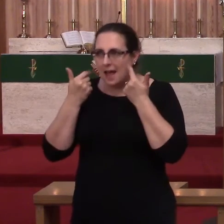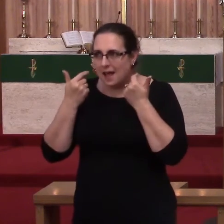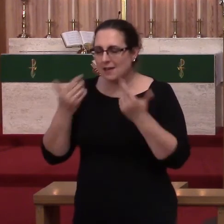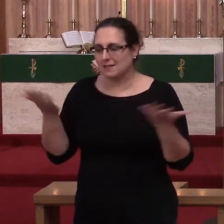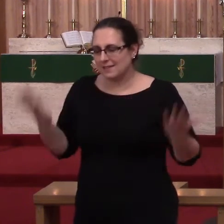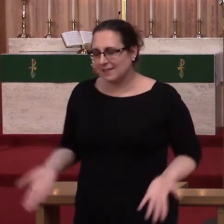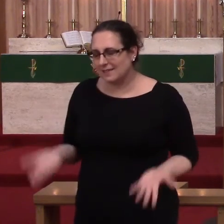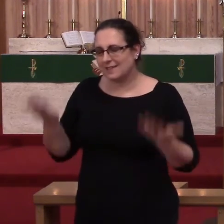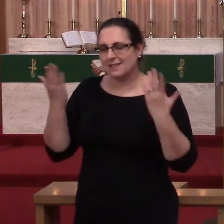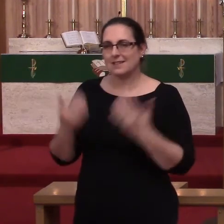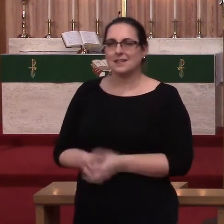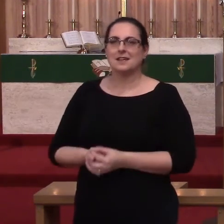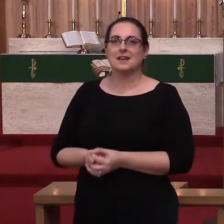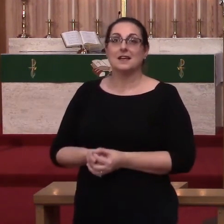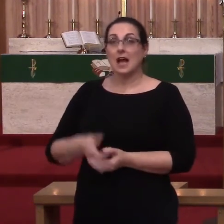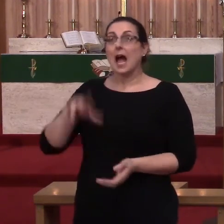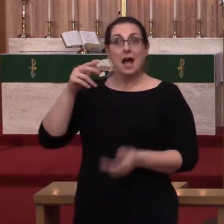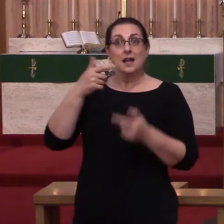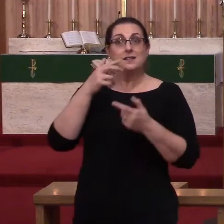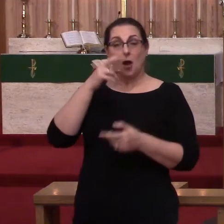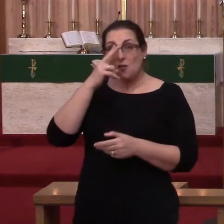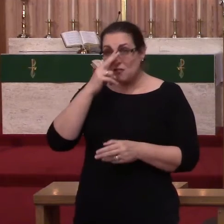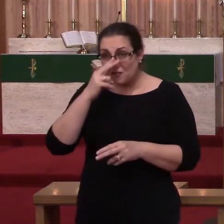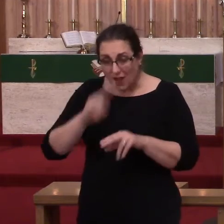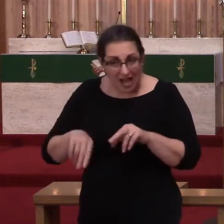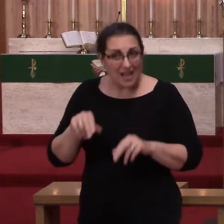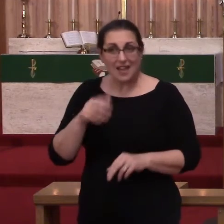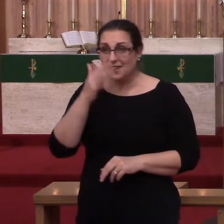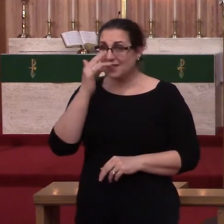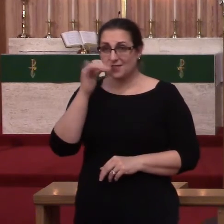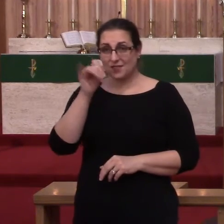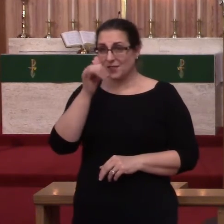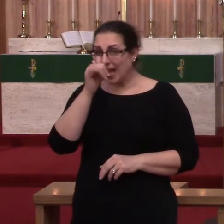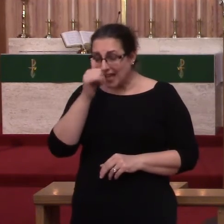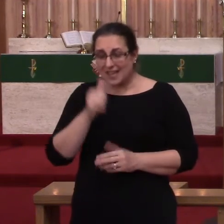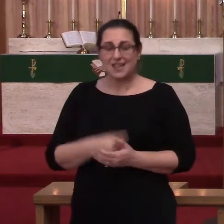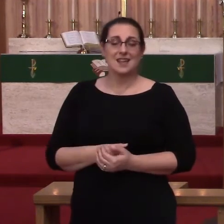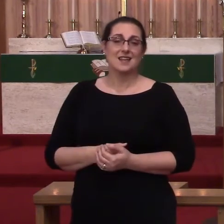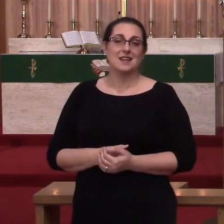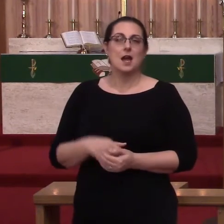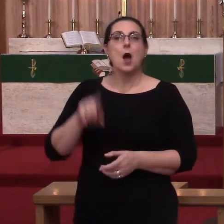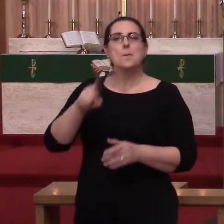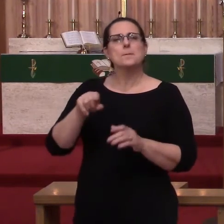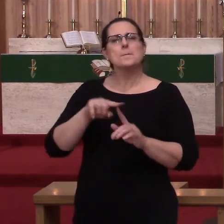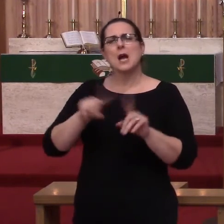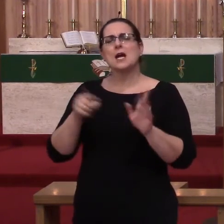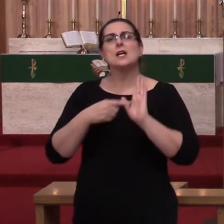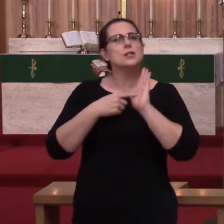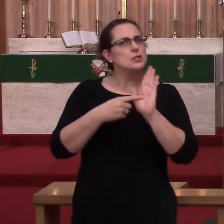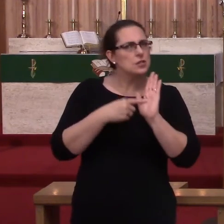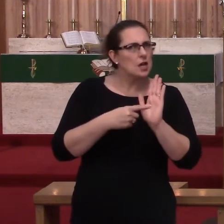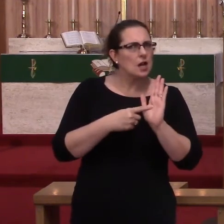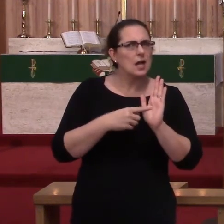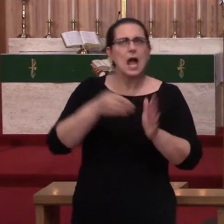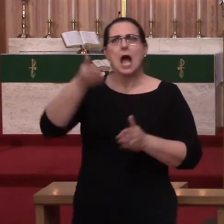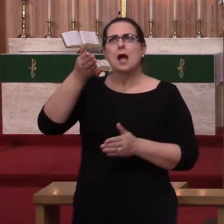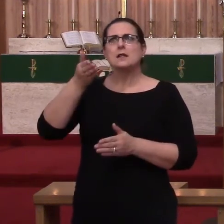And, it's a funny joke. But, it shows and illustrates how God works through